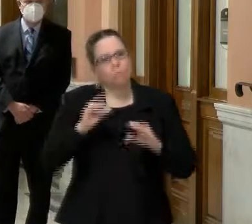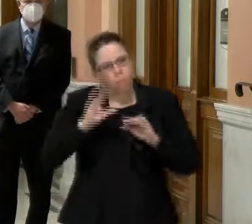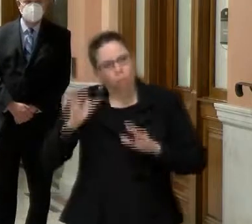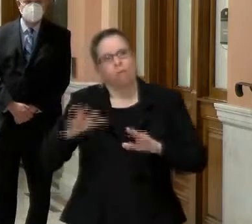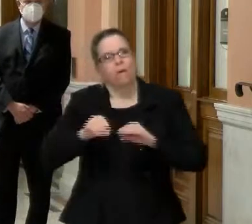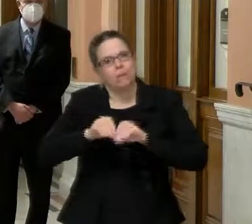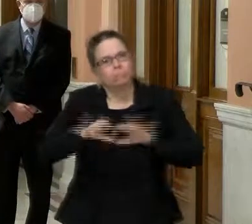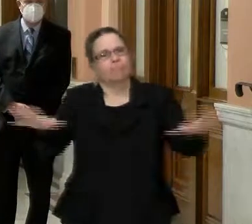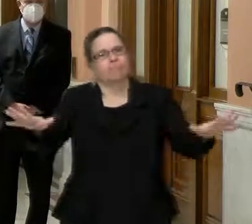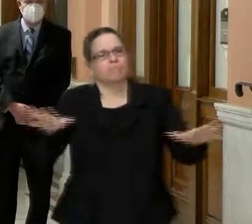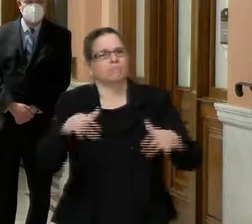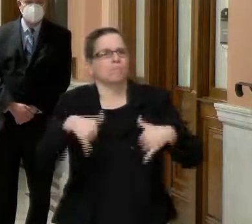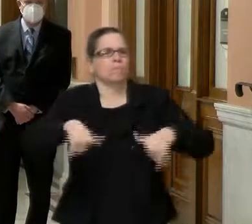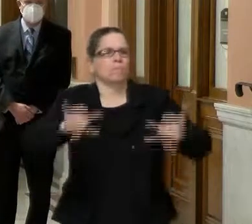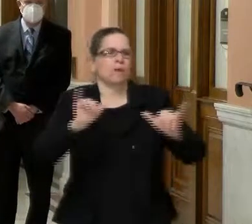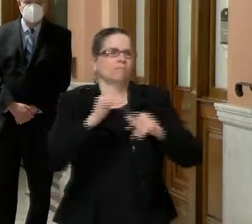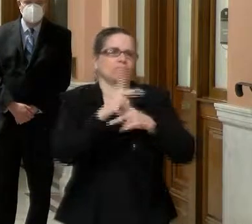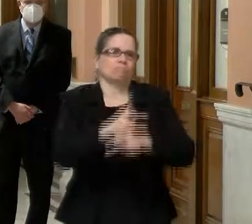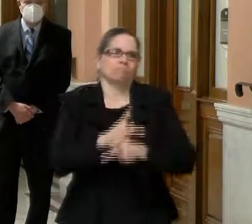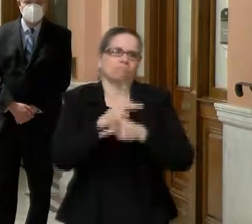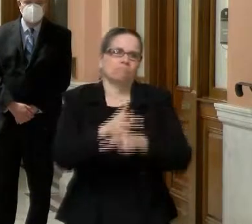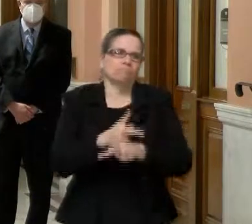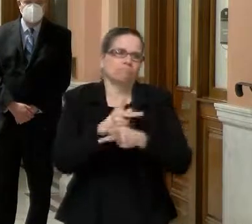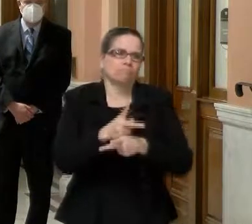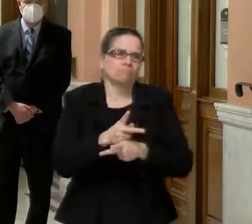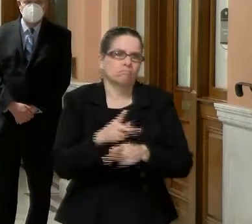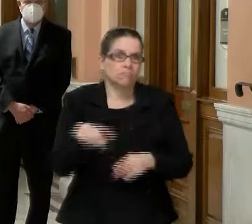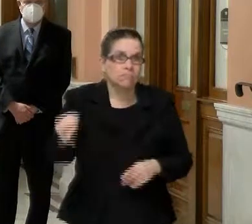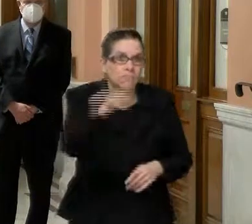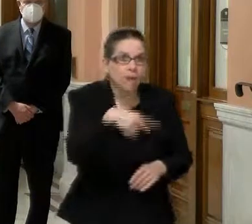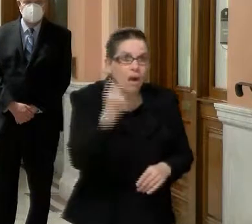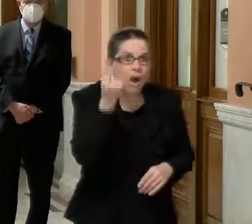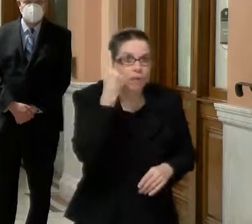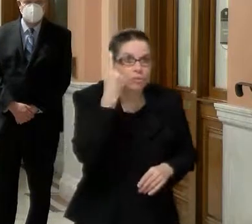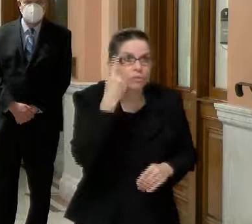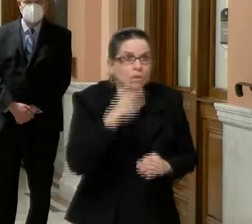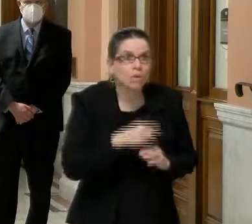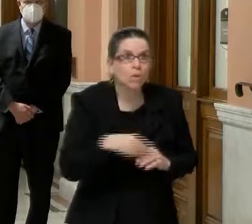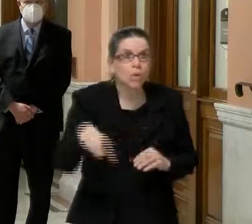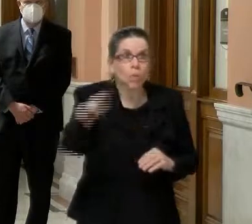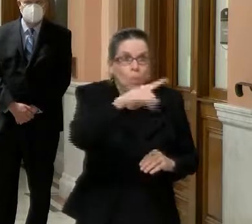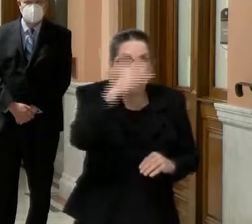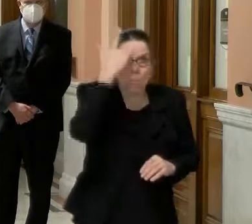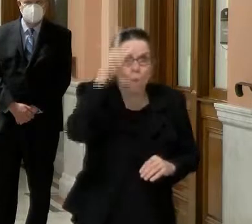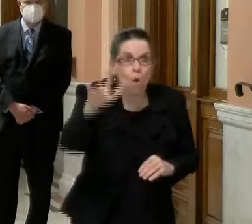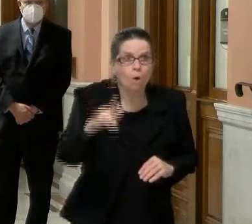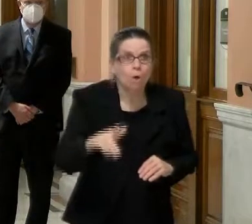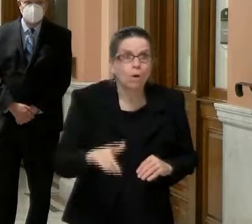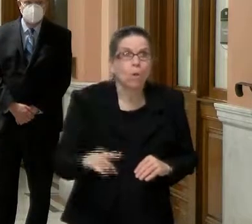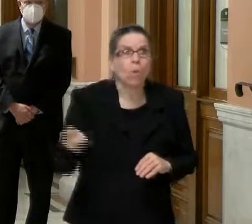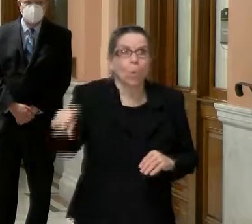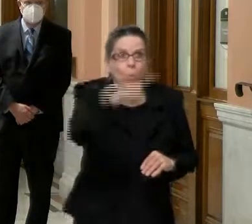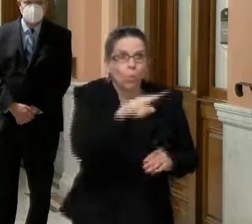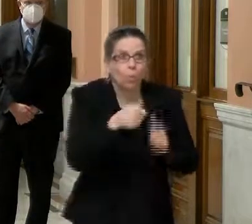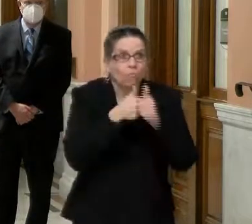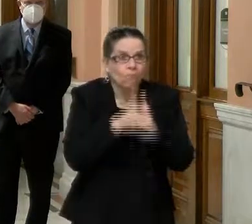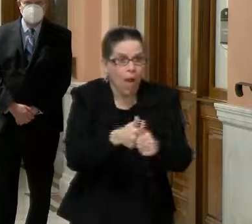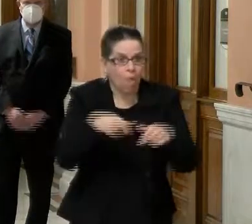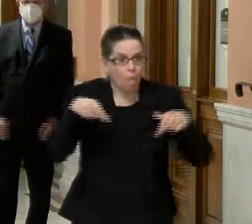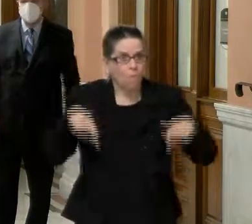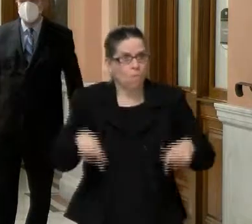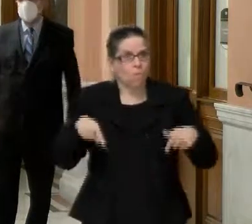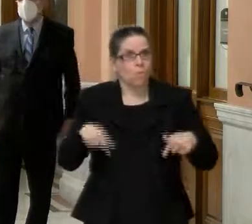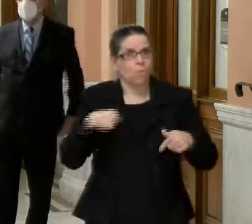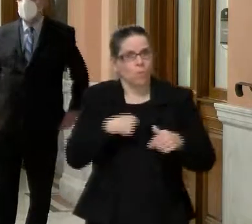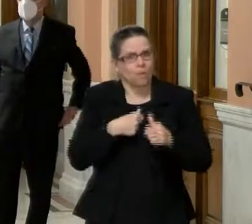that's what I'm hoping that people are smart enough to avoid. And, and we've been able to do that by and large here in Central Mass. So I